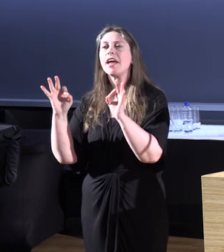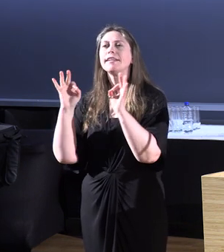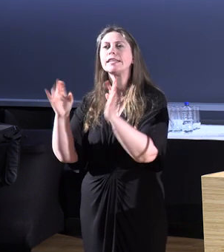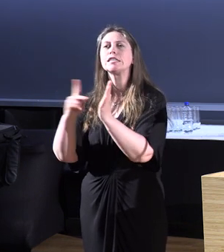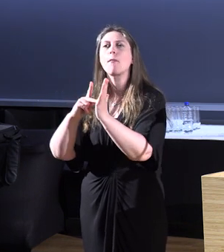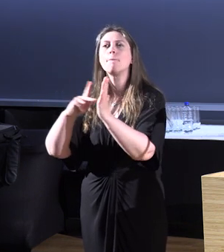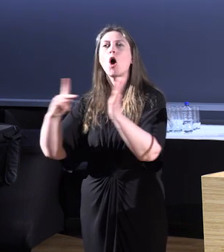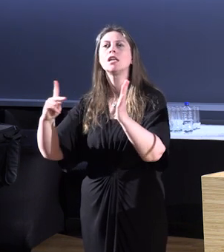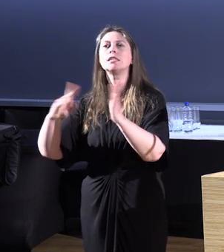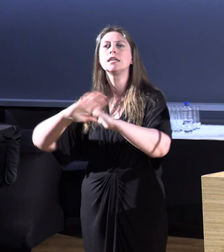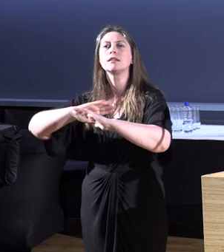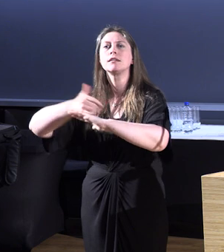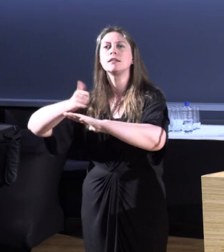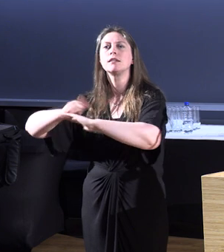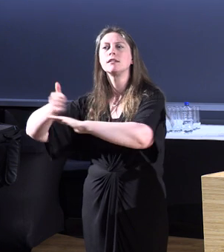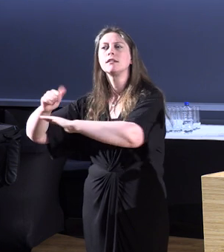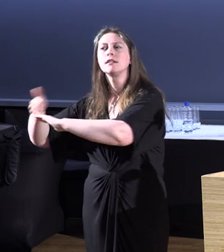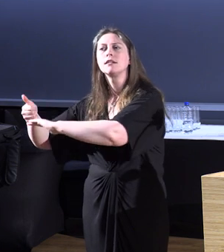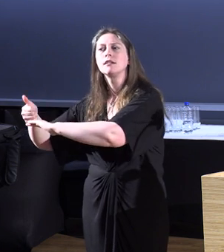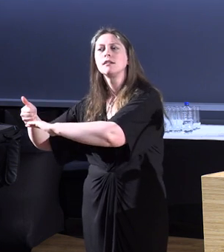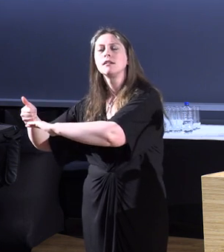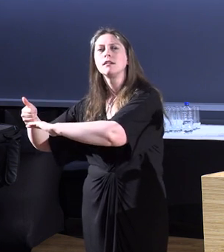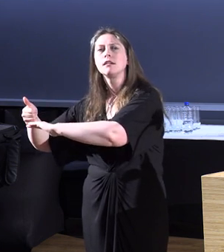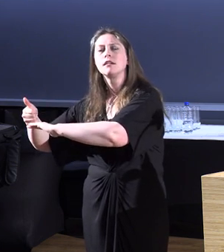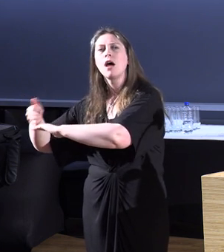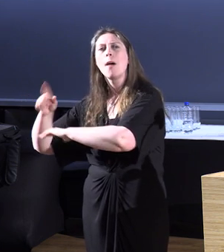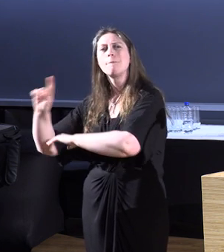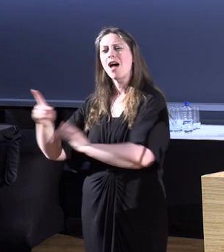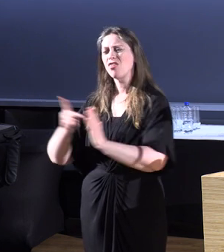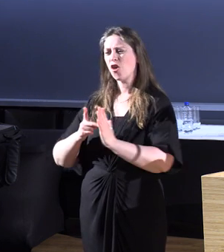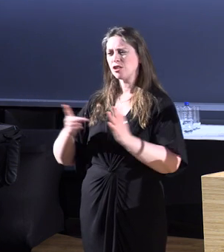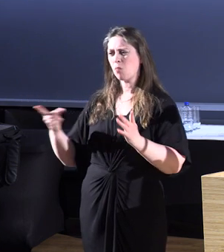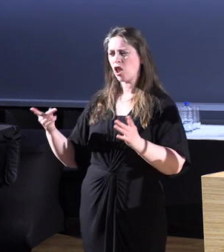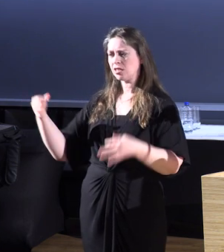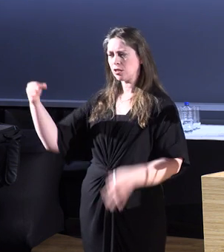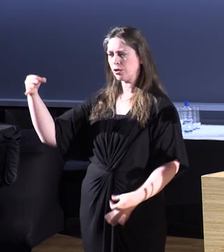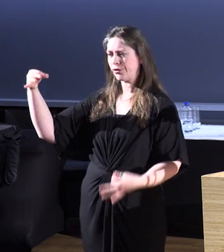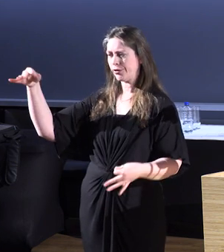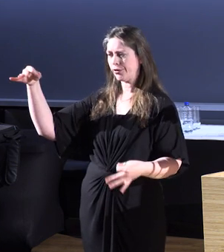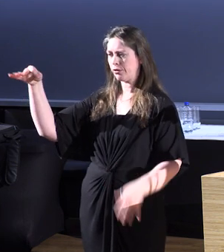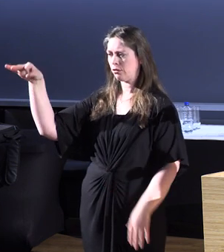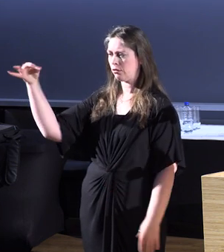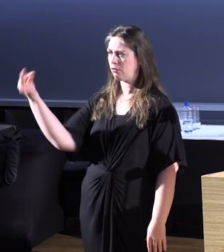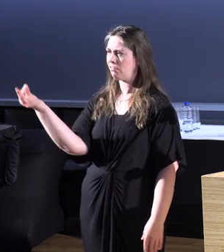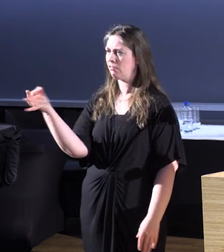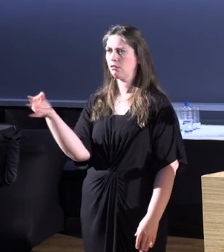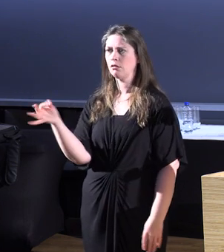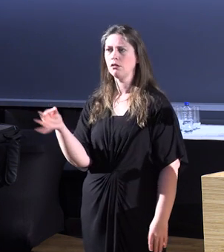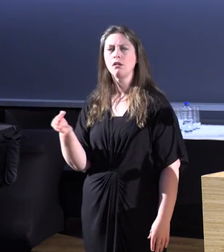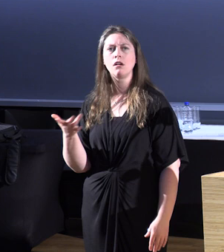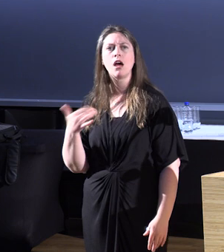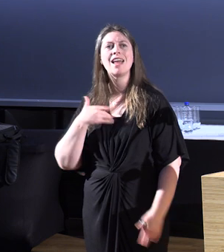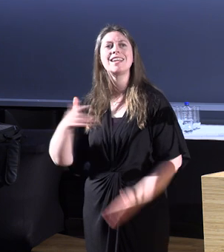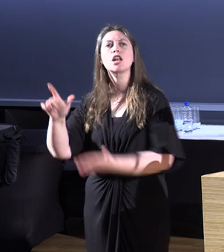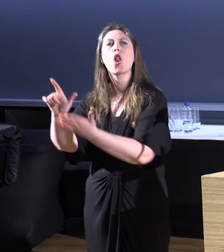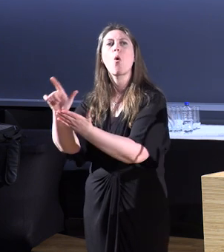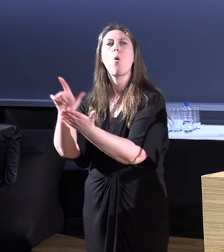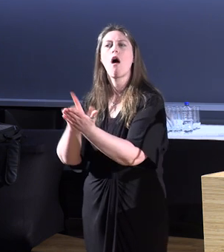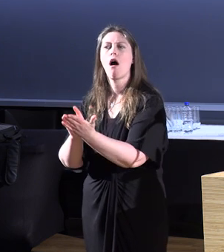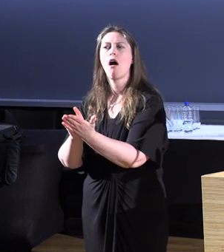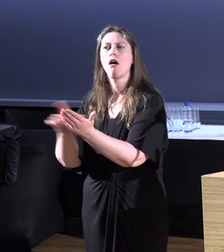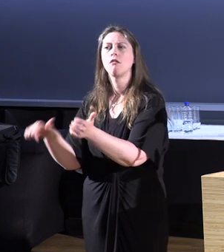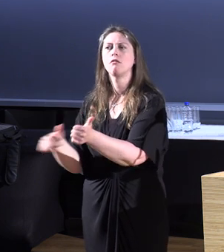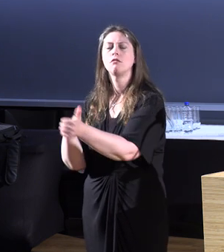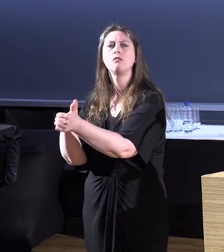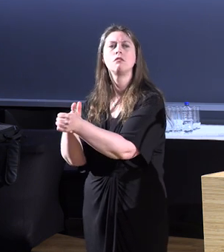in place. But those policies are not enough laws need to be in place. And the UN convention is not